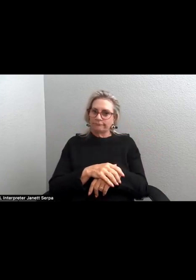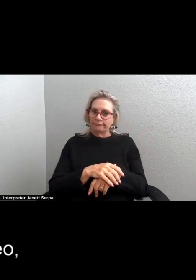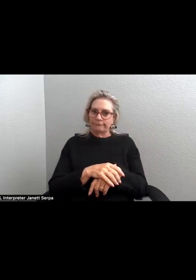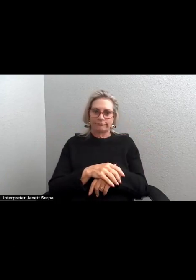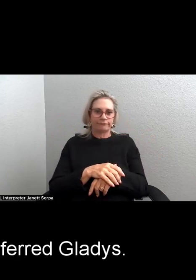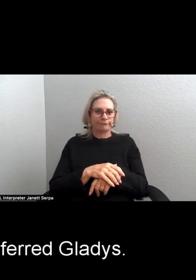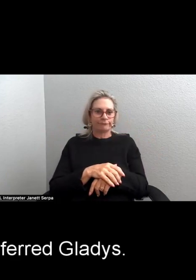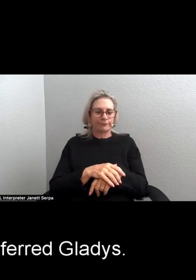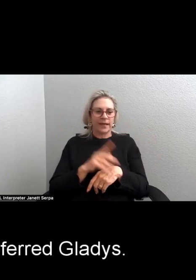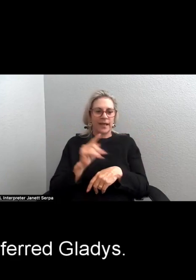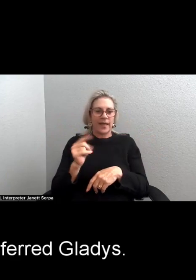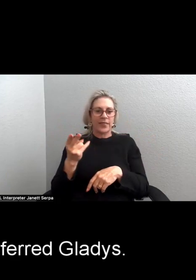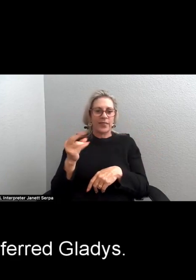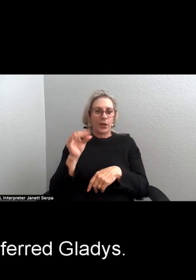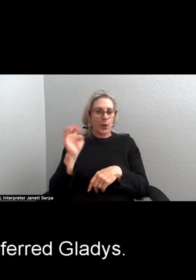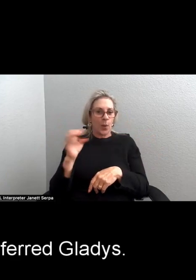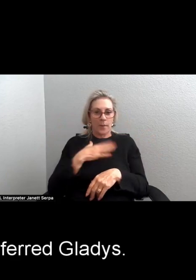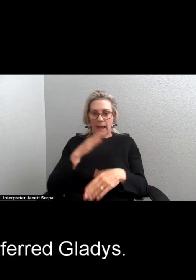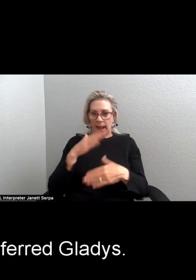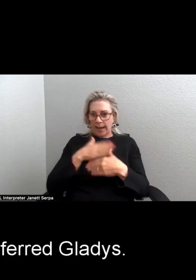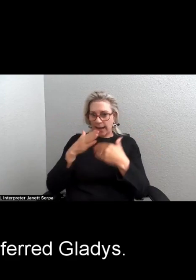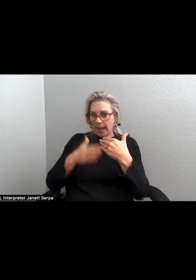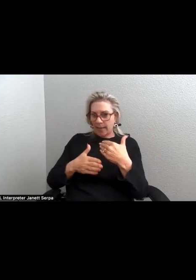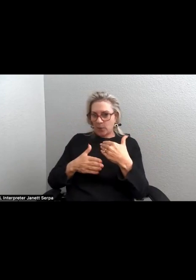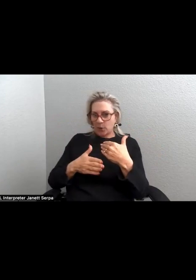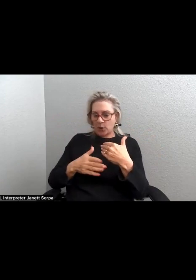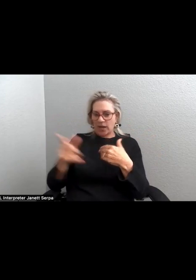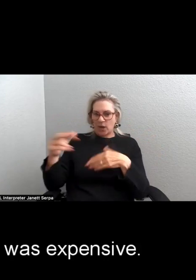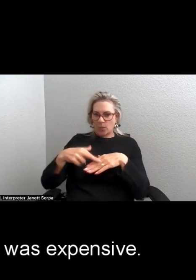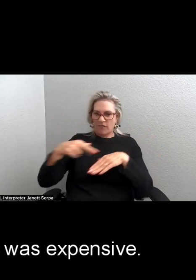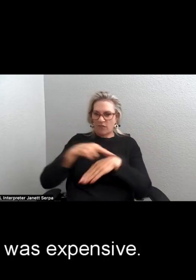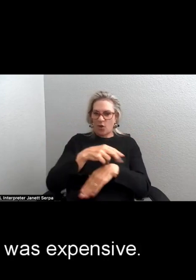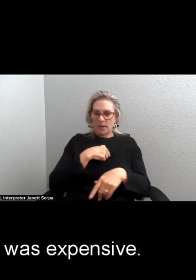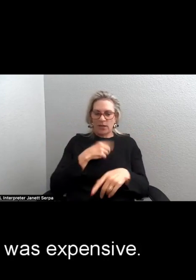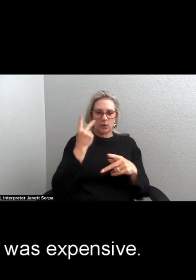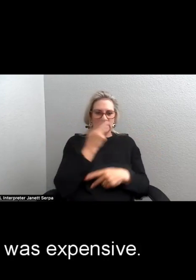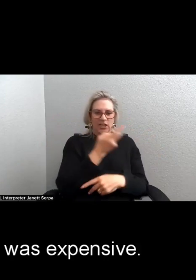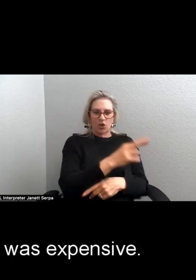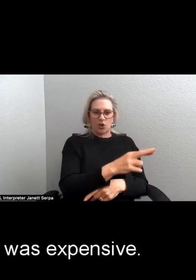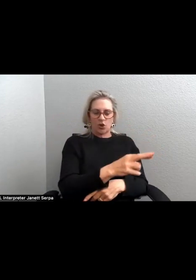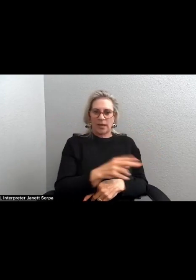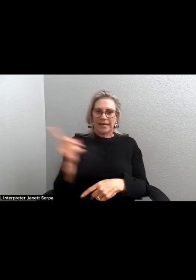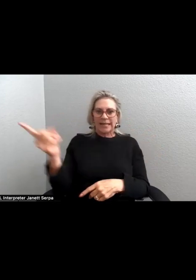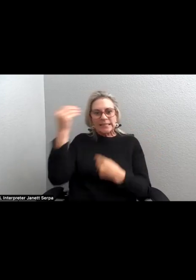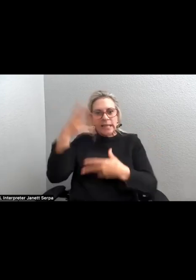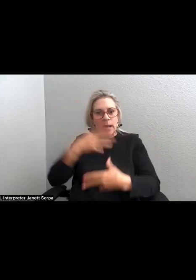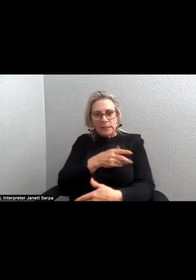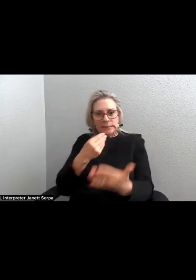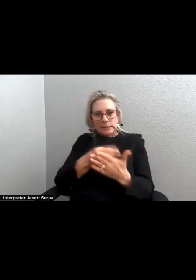Theo, my neighbor, referred Gladys. He didn't say she was expensive.